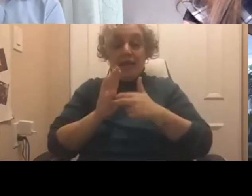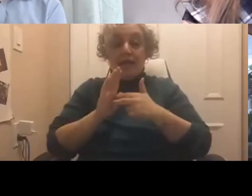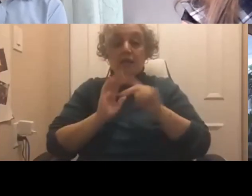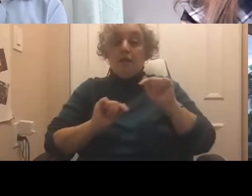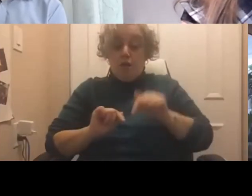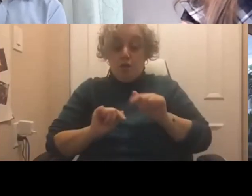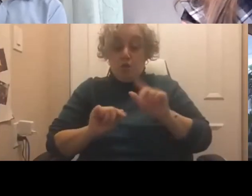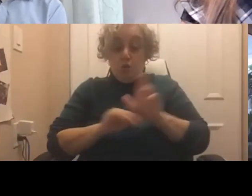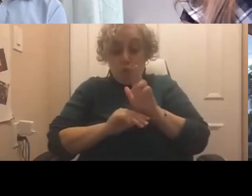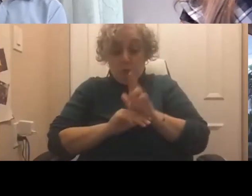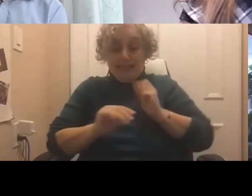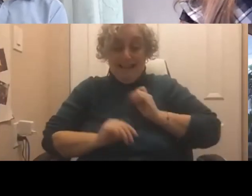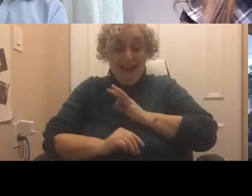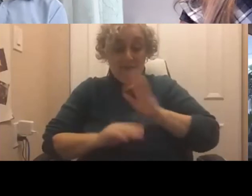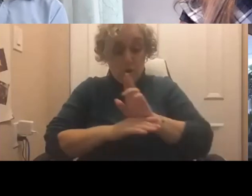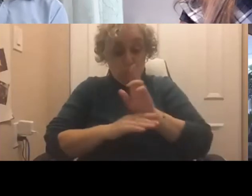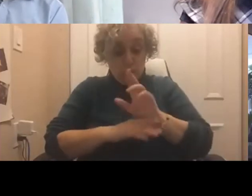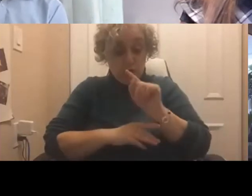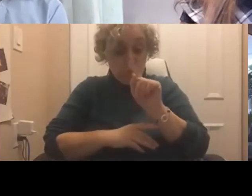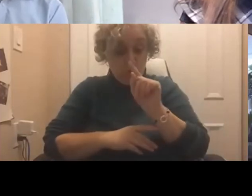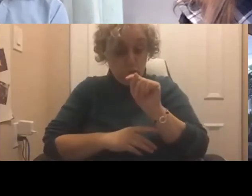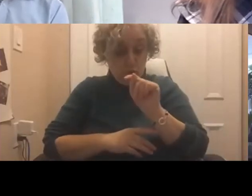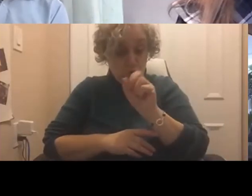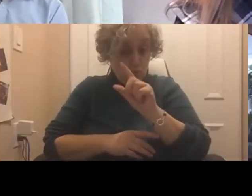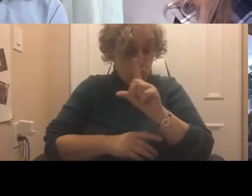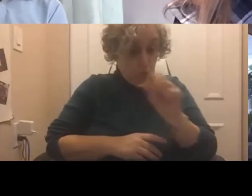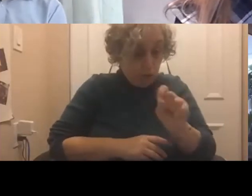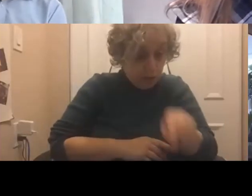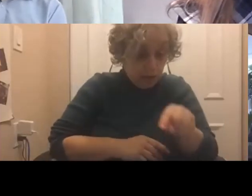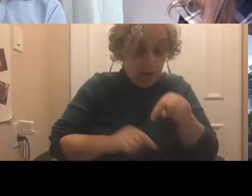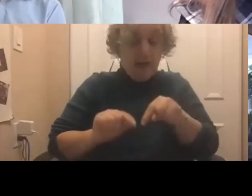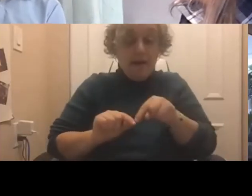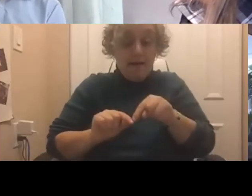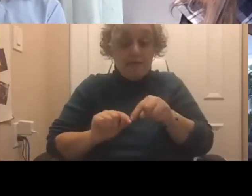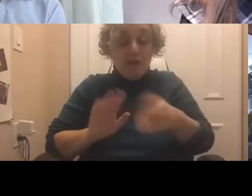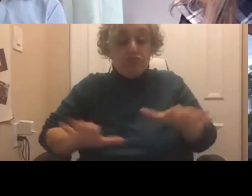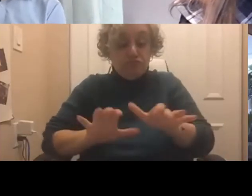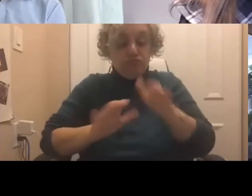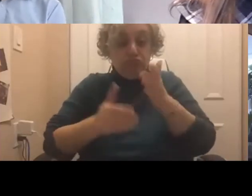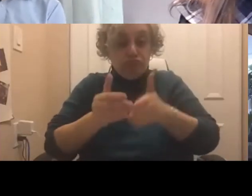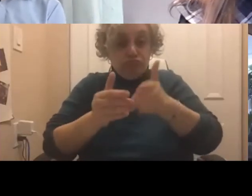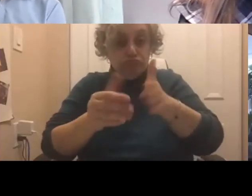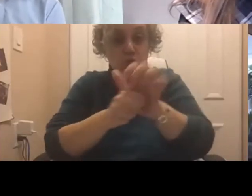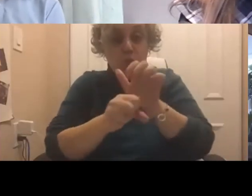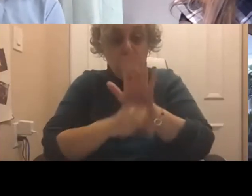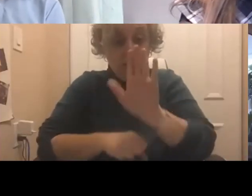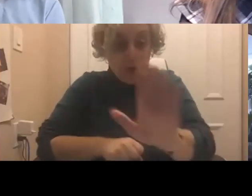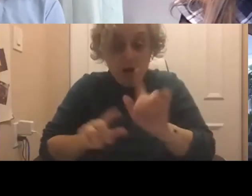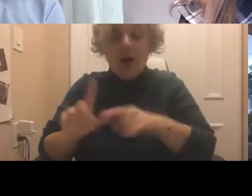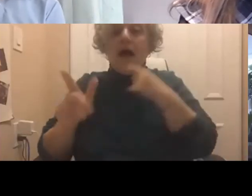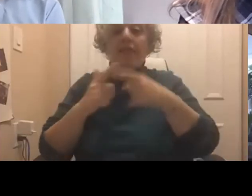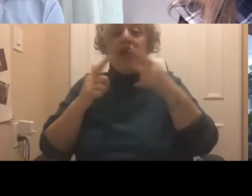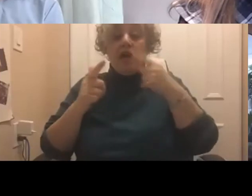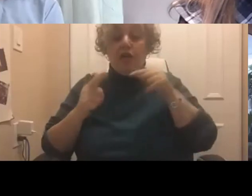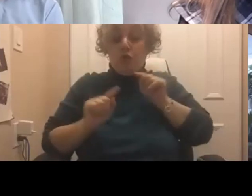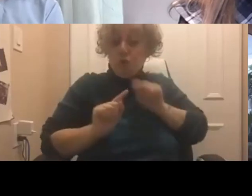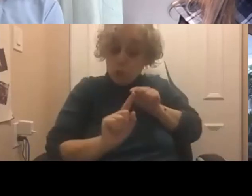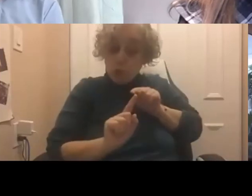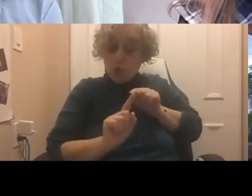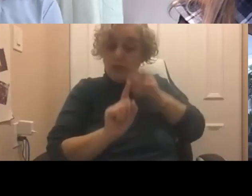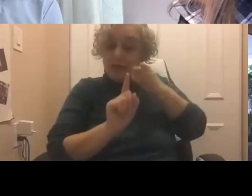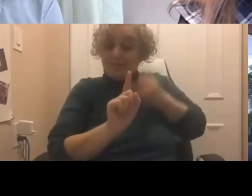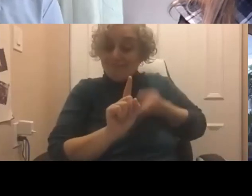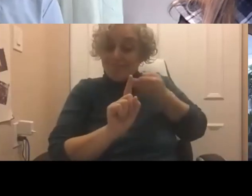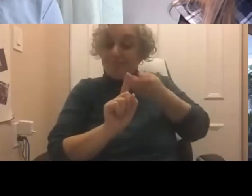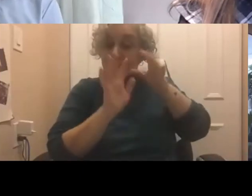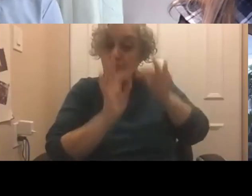to optimize your own performance, and then you decide what questions to answer